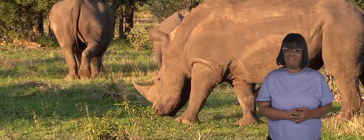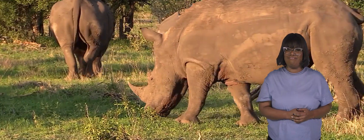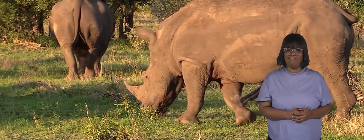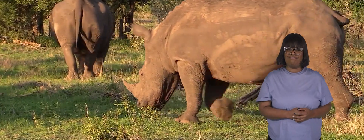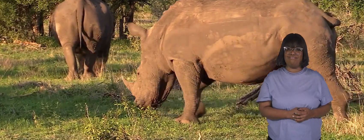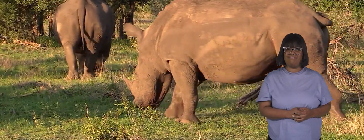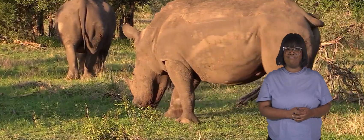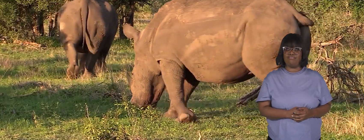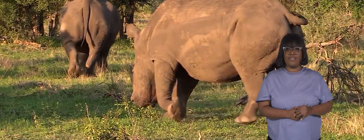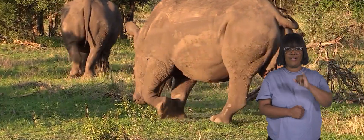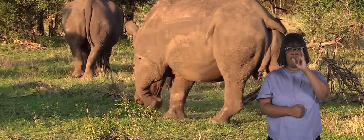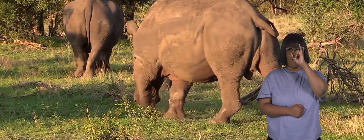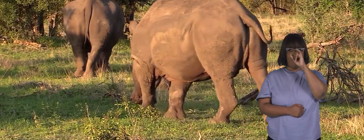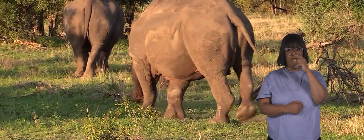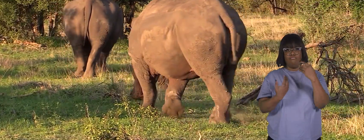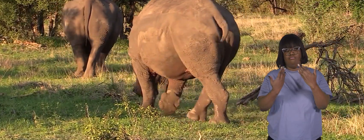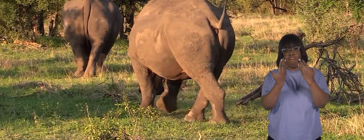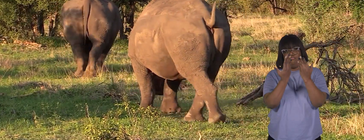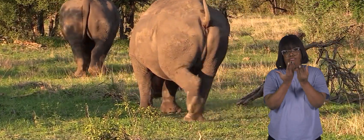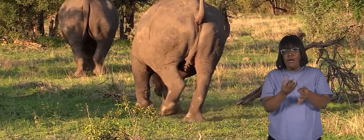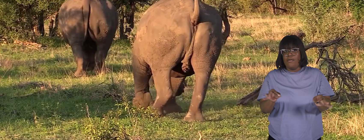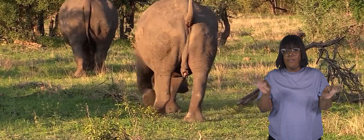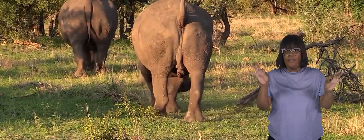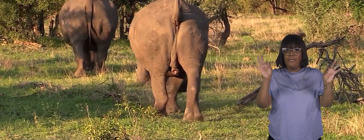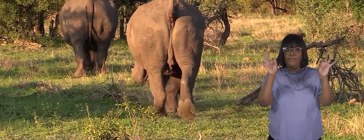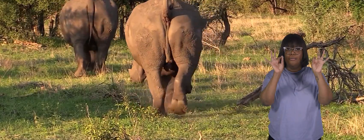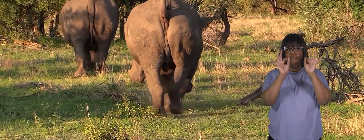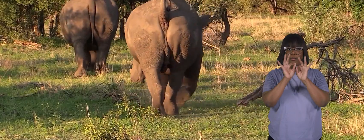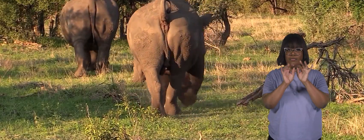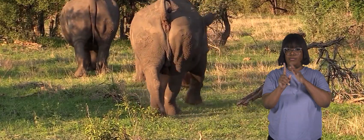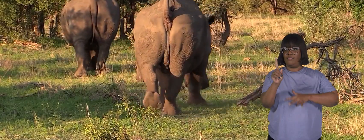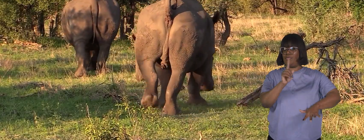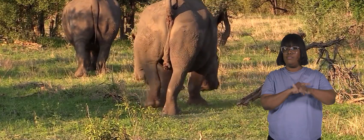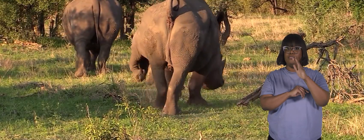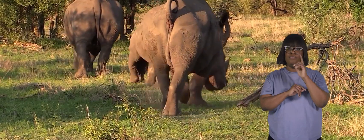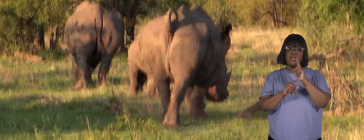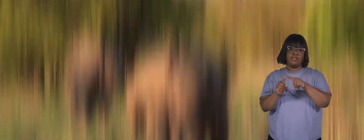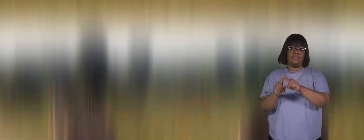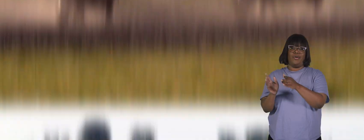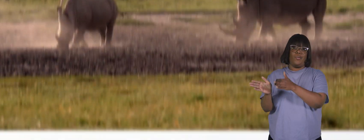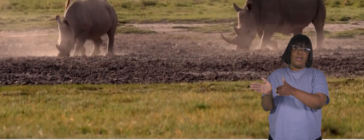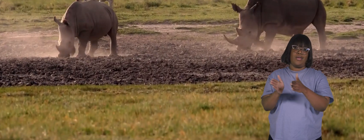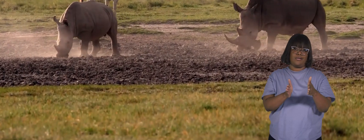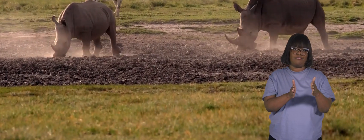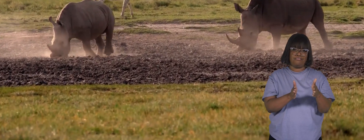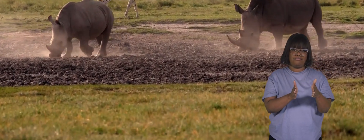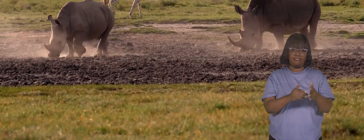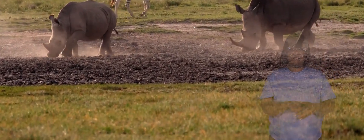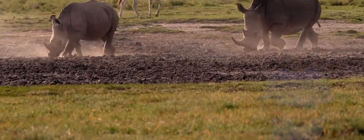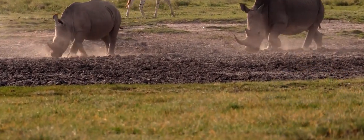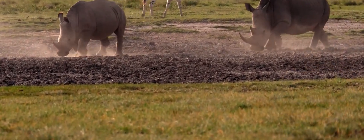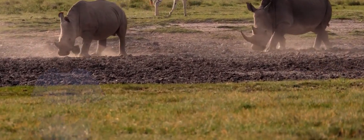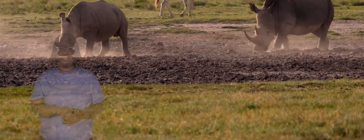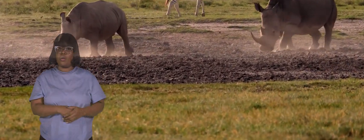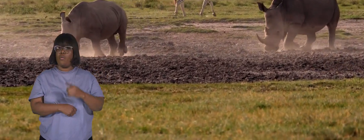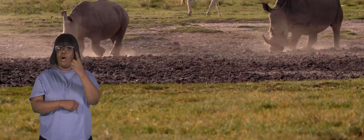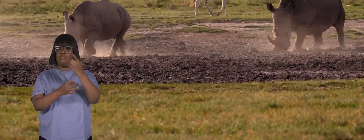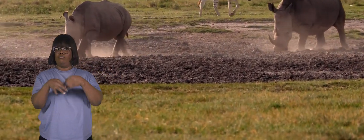Rhinoceroses are incredibly important for the environment in several ways. One of their most essential roles is shaping